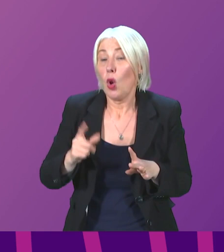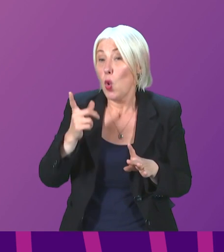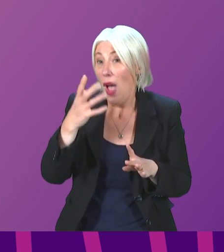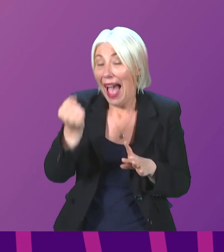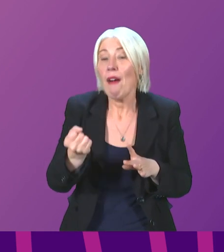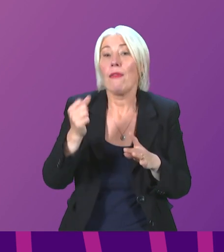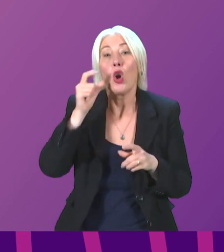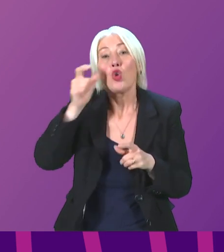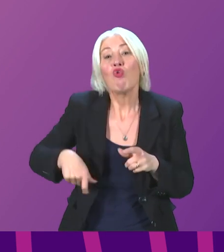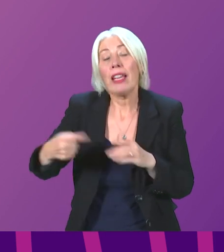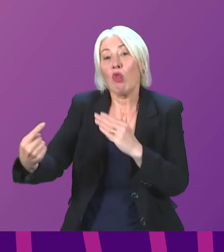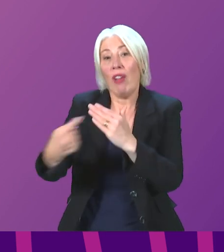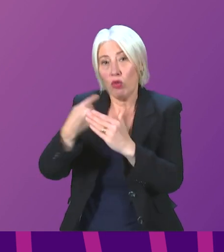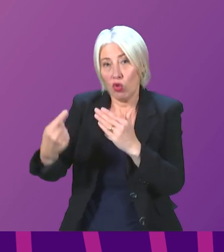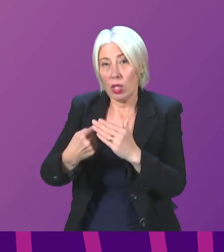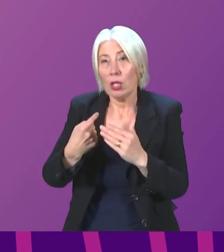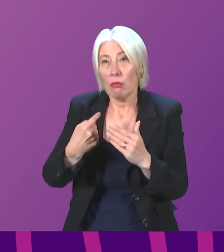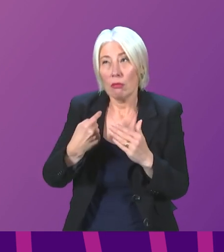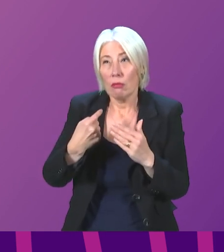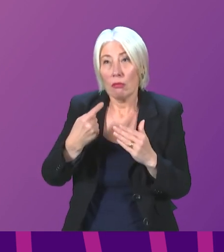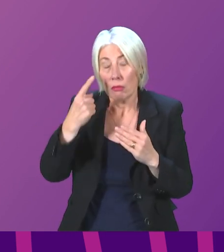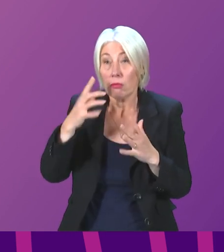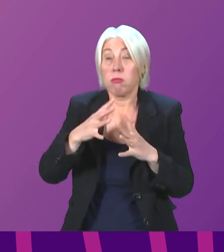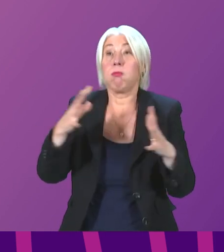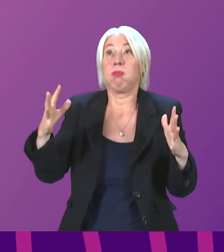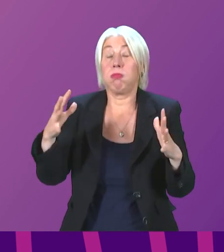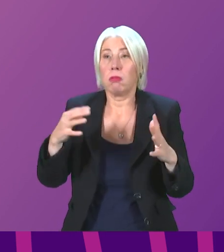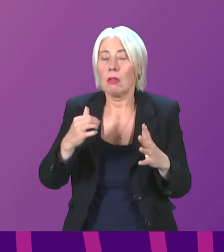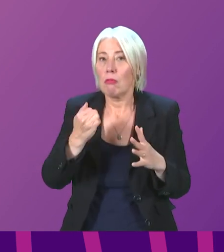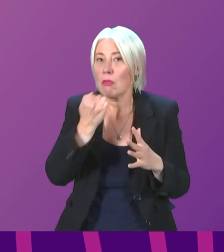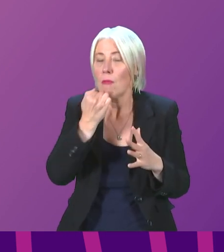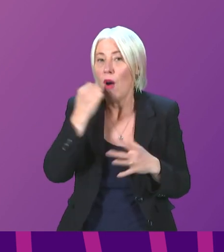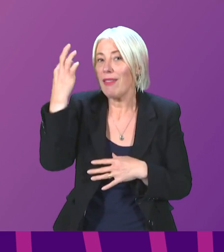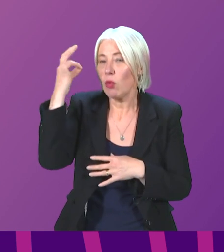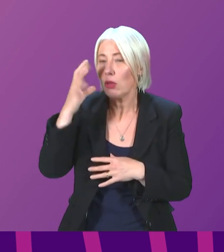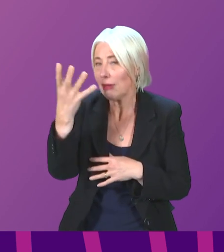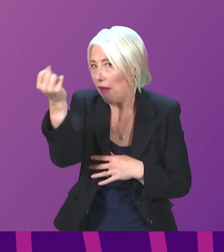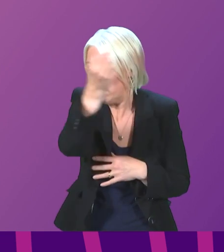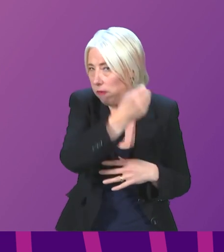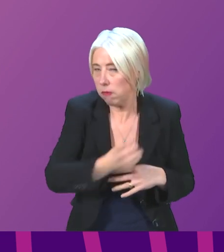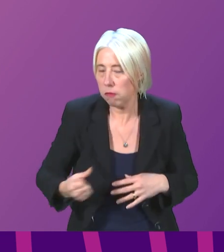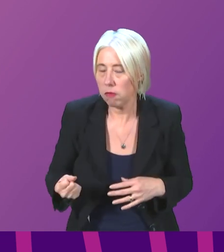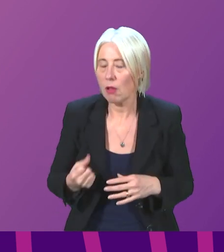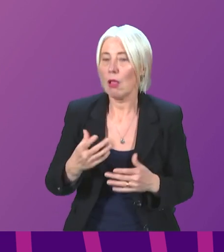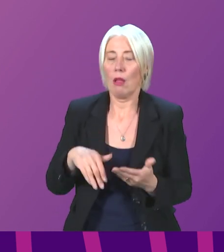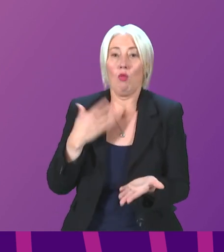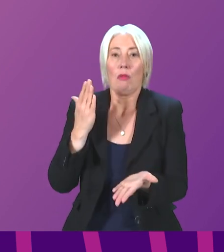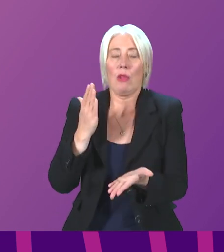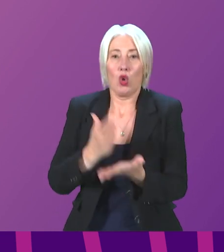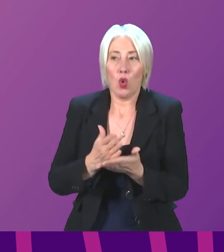Ukrainian refugees, which is a significant proportion of our local authorities, I want us to